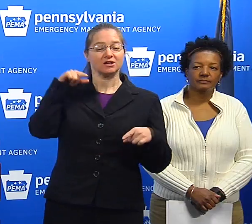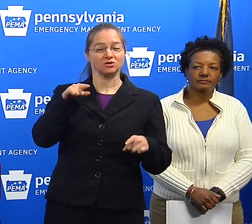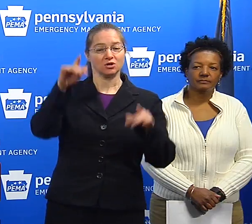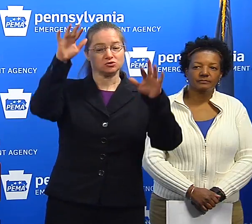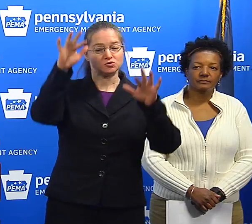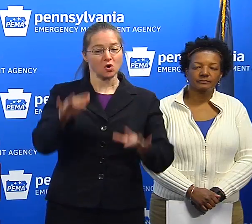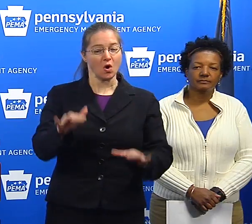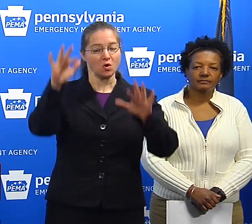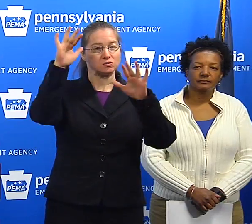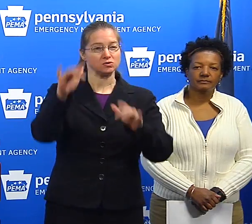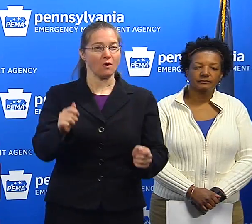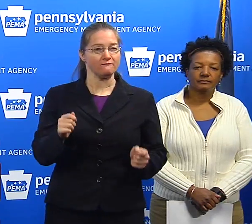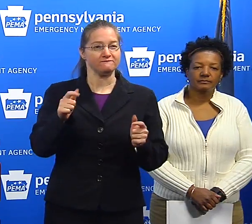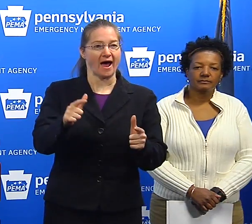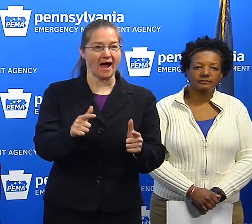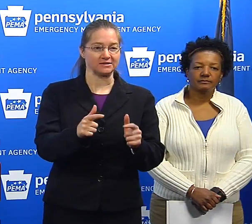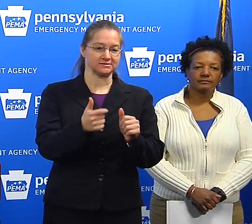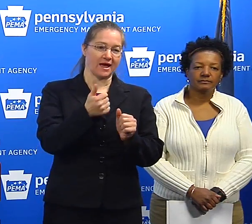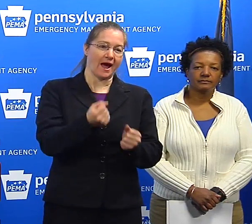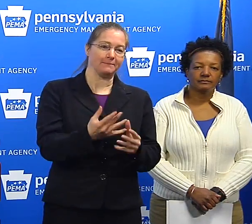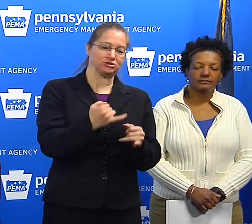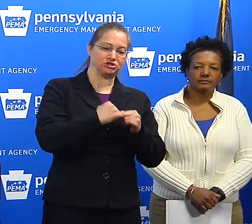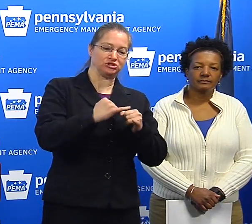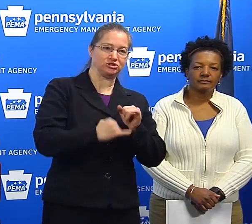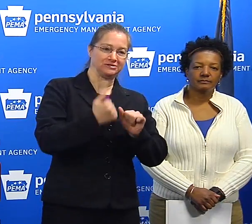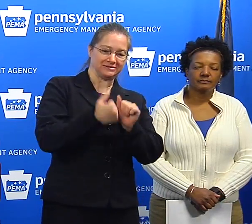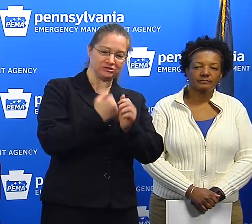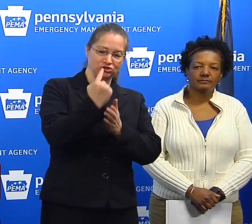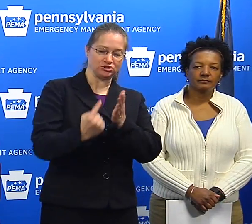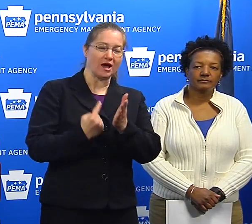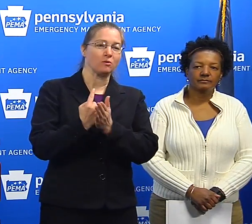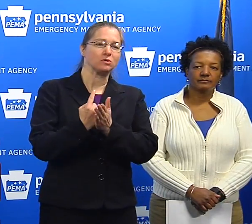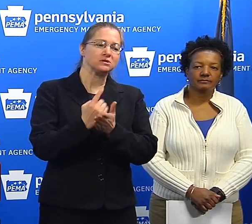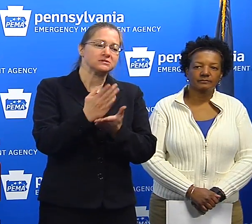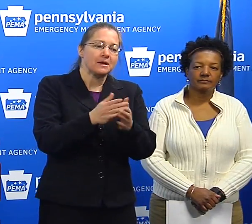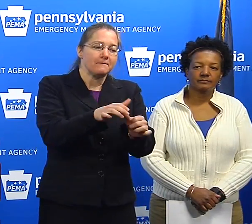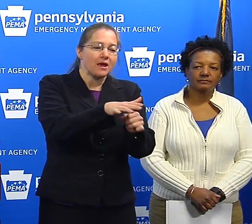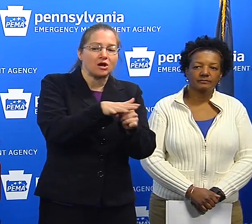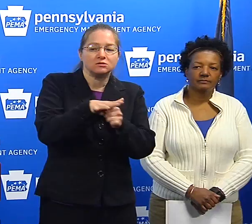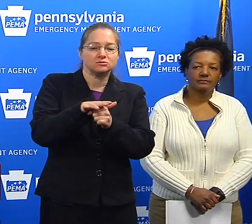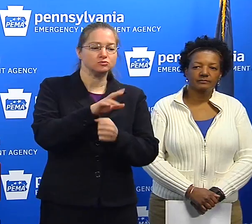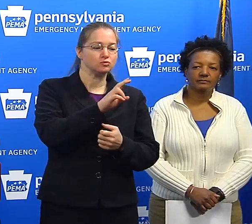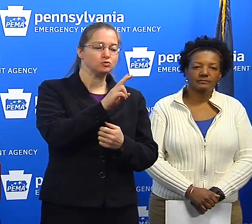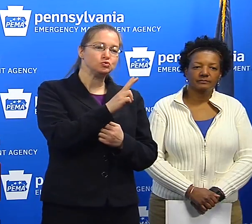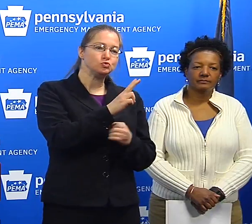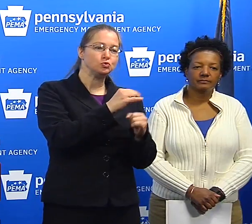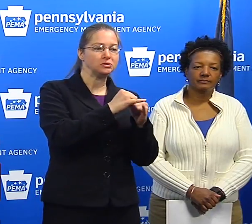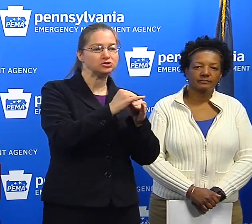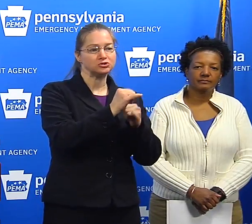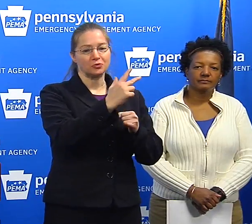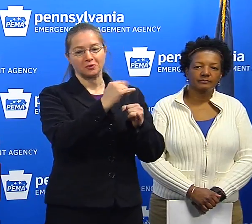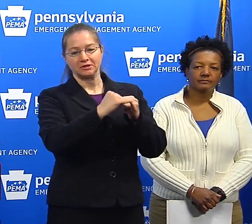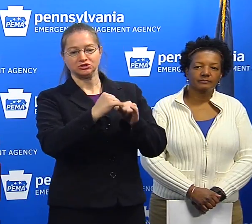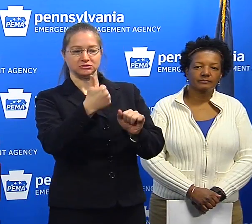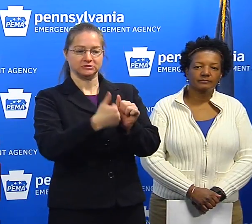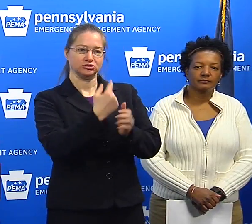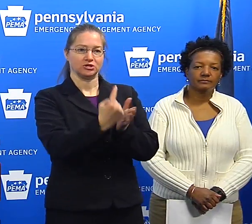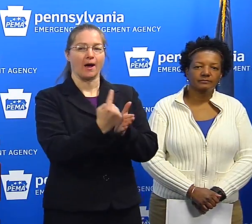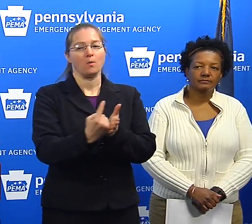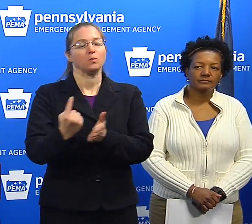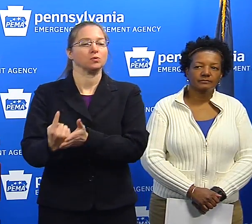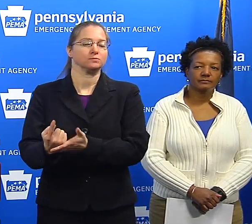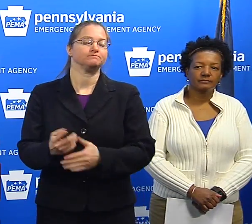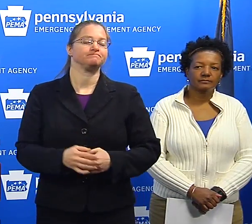remarkable. In some cases, some places, two to three inches per hour. And we were also surprised by